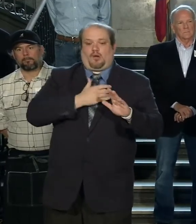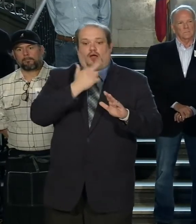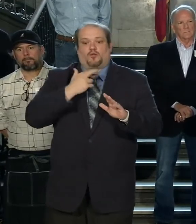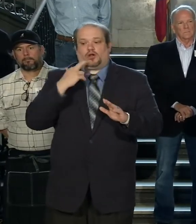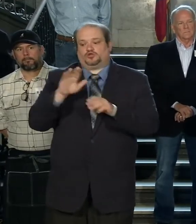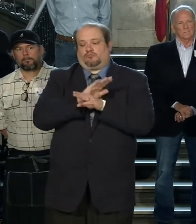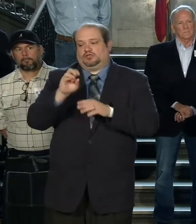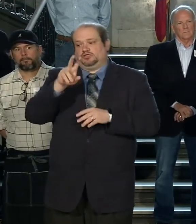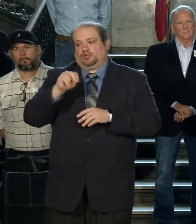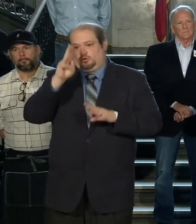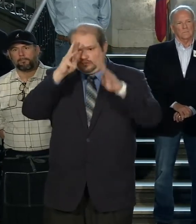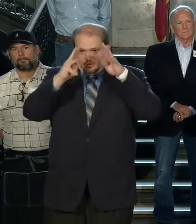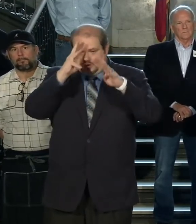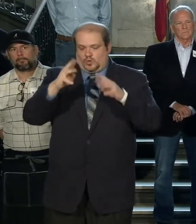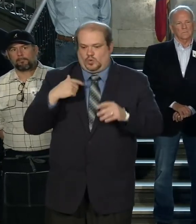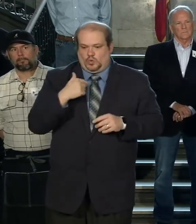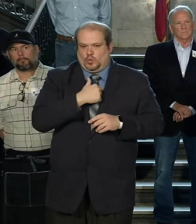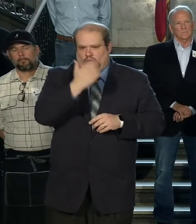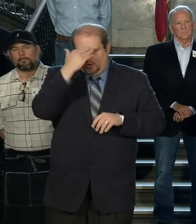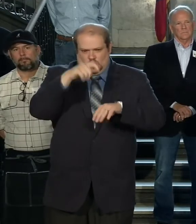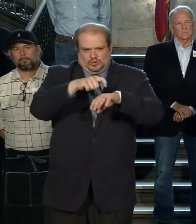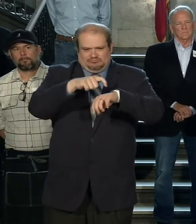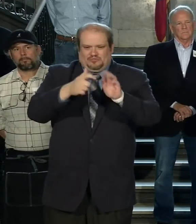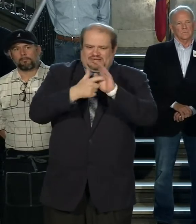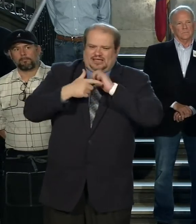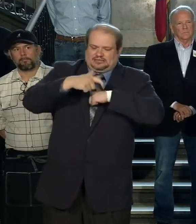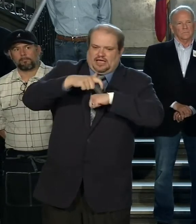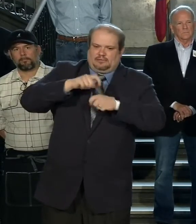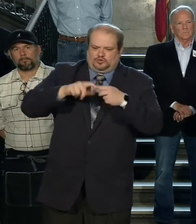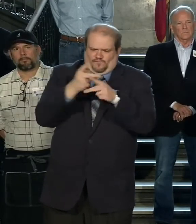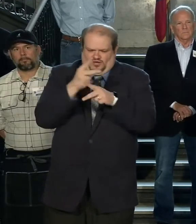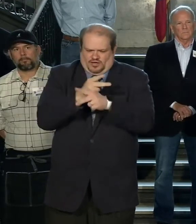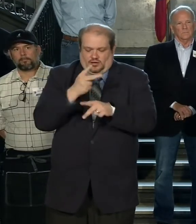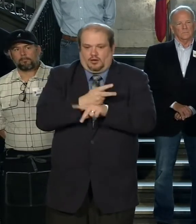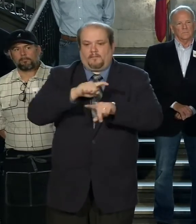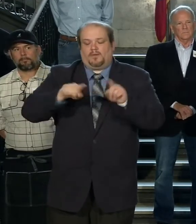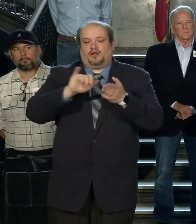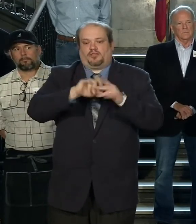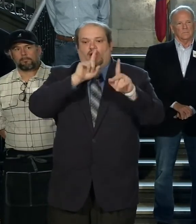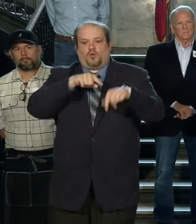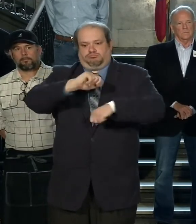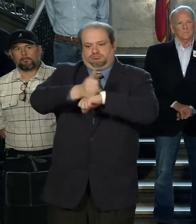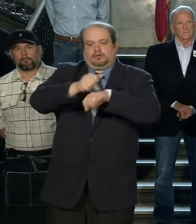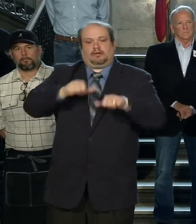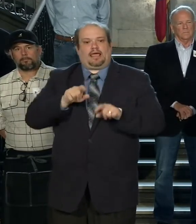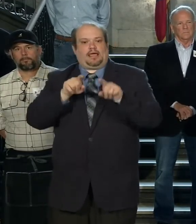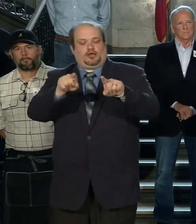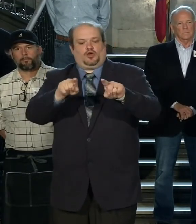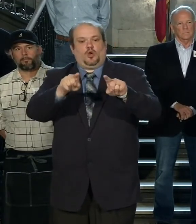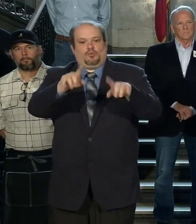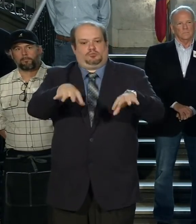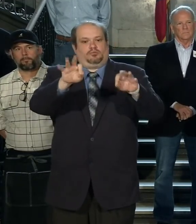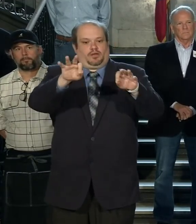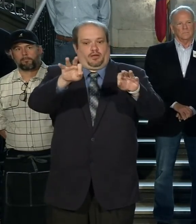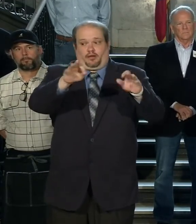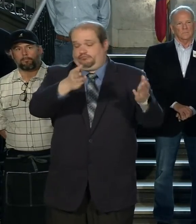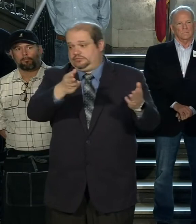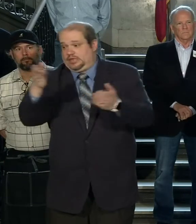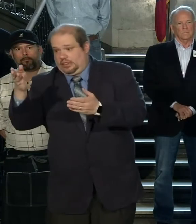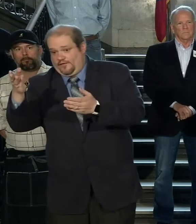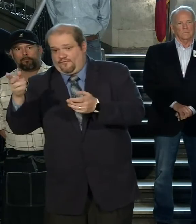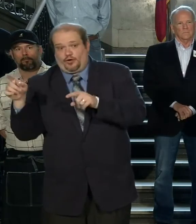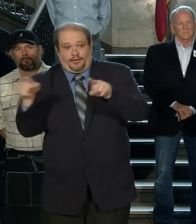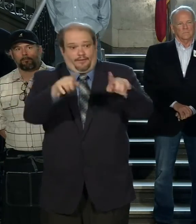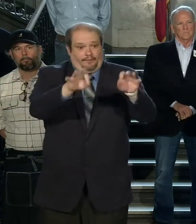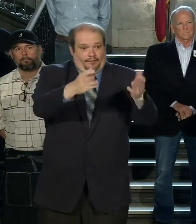tiers to be creative. So we understand that'll take some time. But in the meantime, uh, this order is in place that they can go to take out delivery. And if they need any